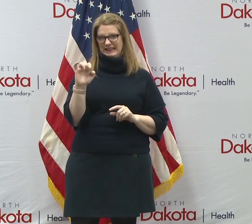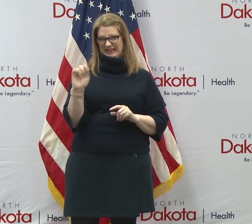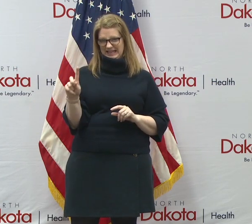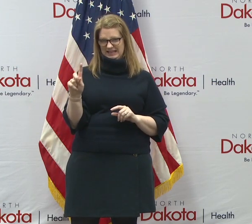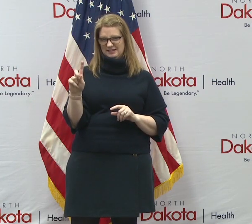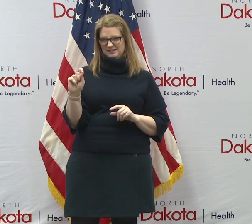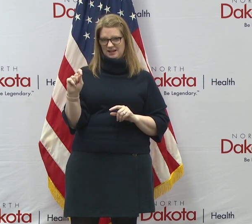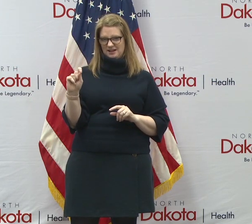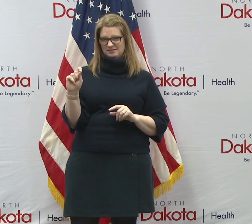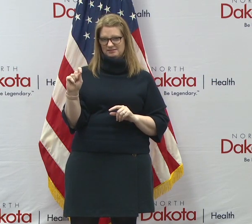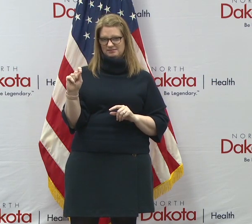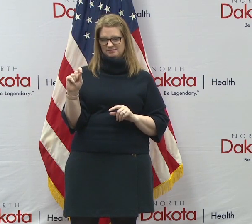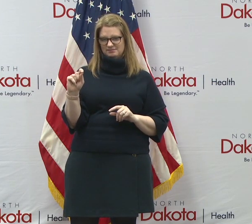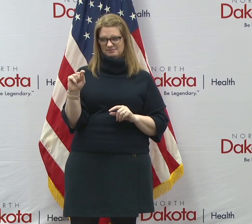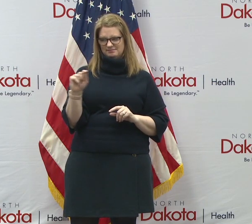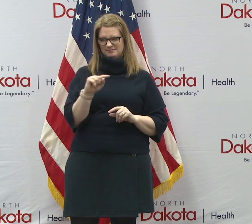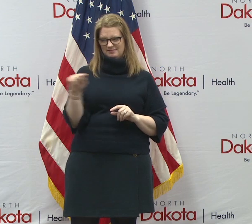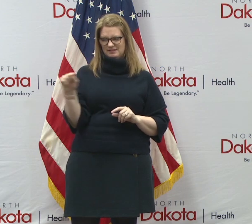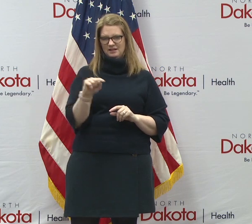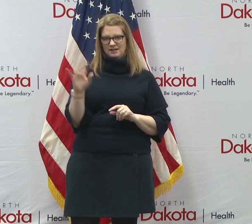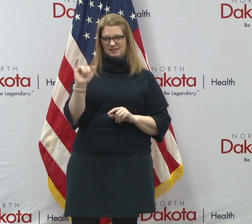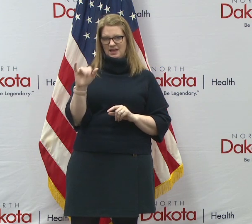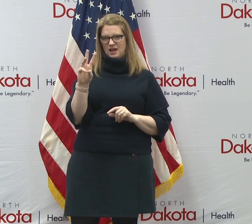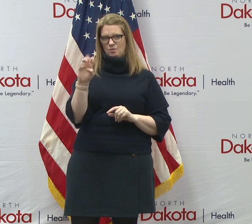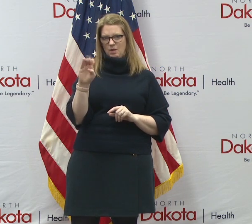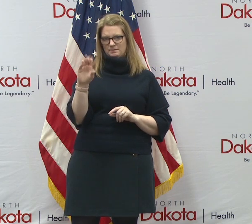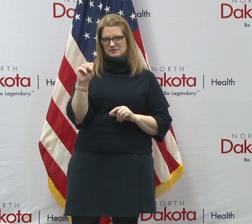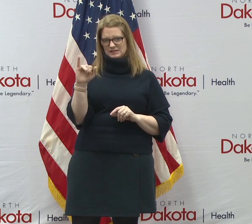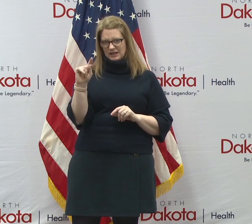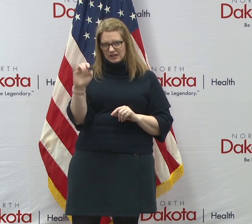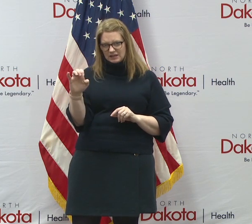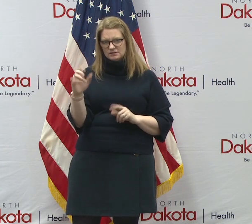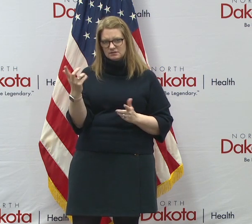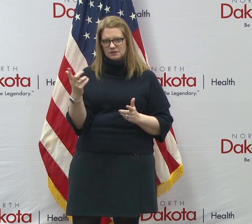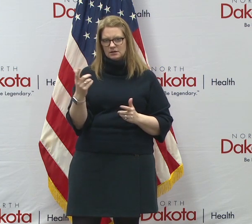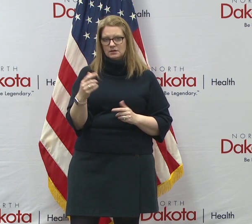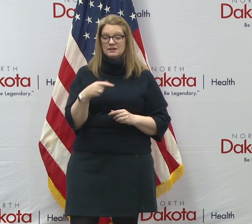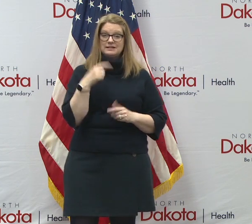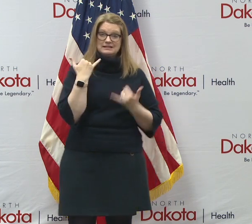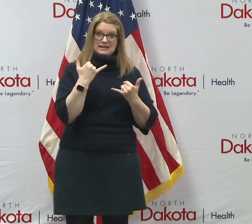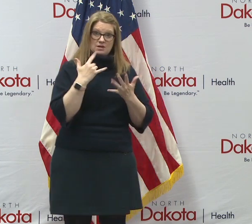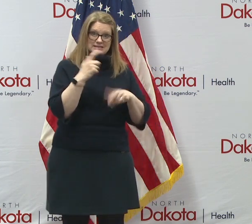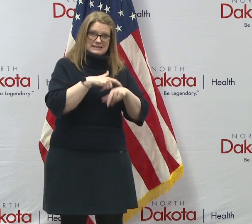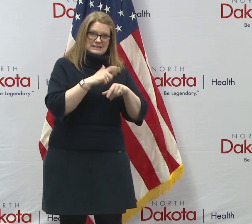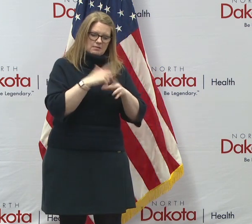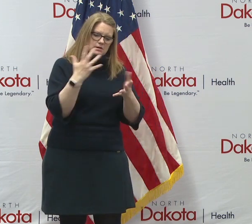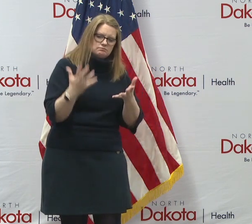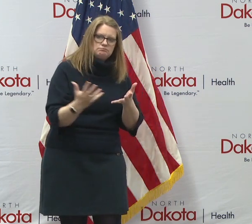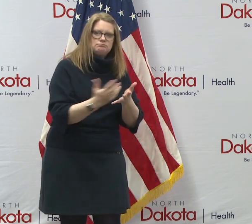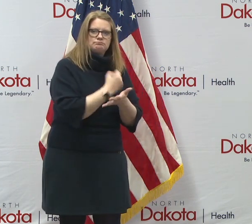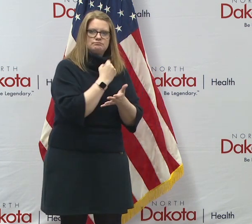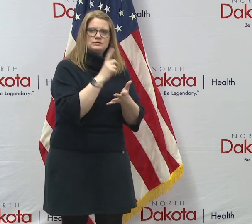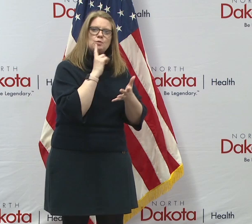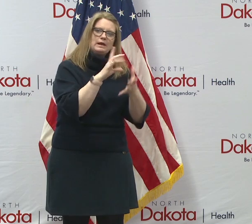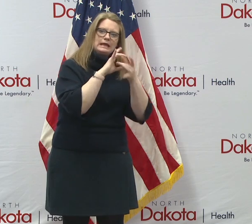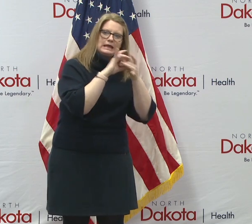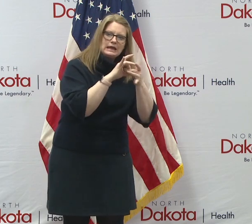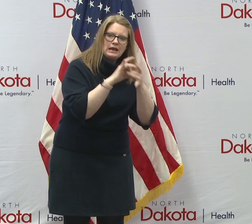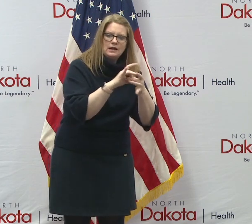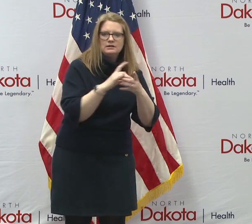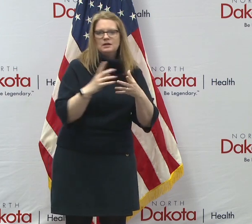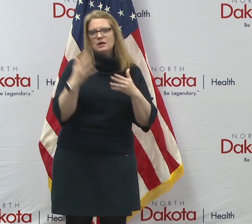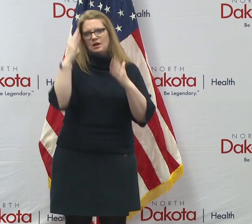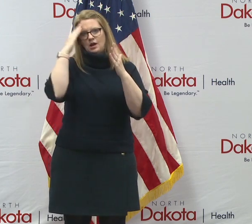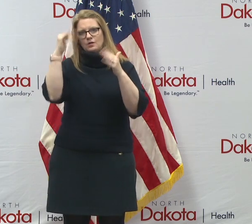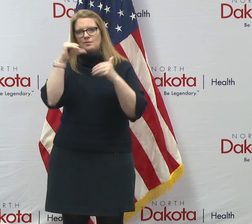um, you know, it's certainly a time where more people could be reaching out and I hope they do. And I hope they're not limited because of, uh, the stigma